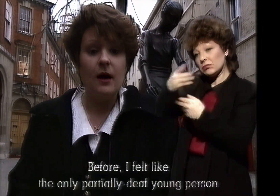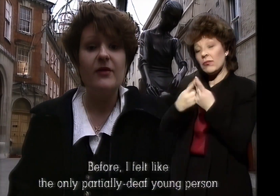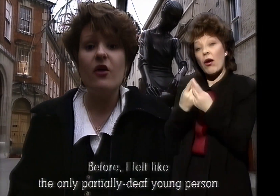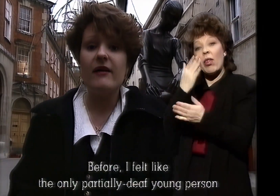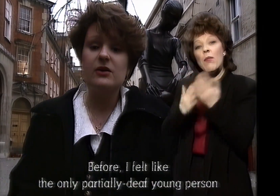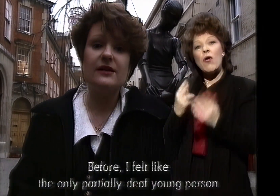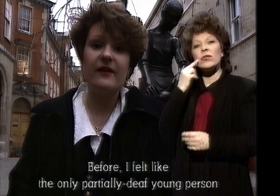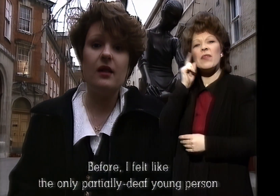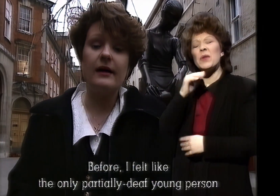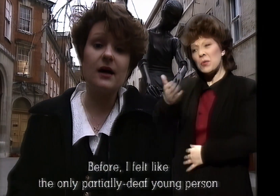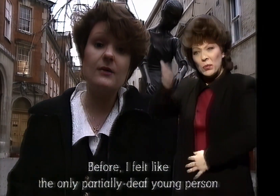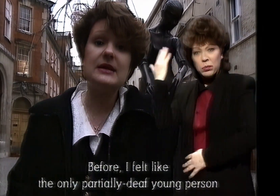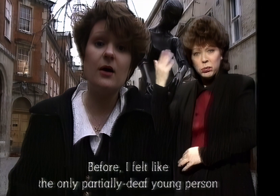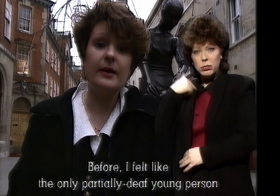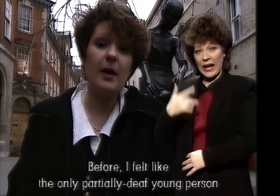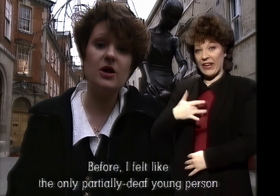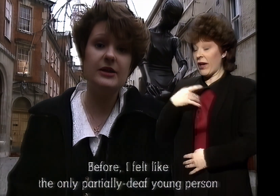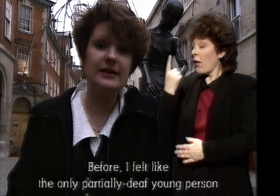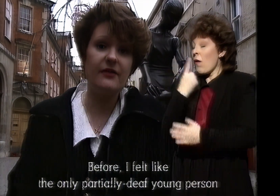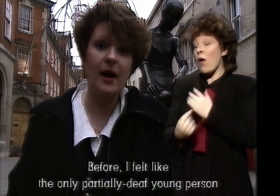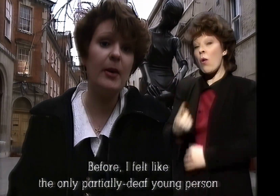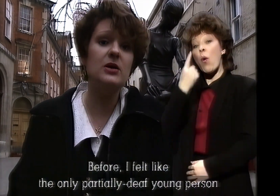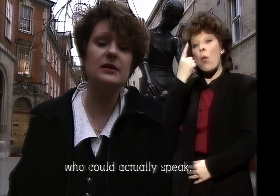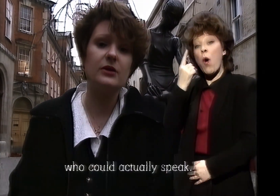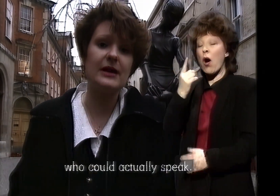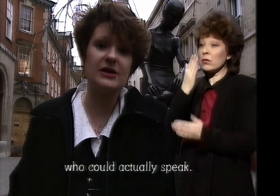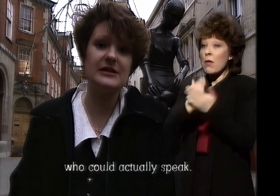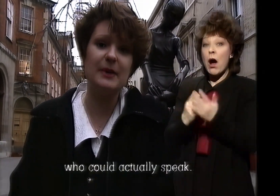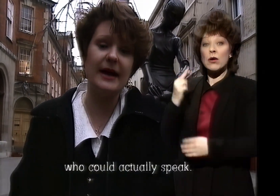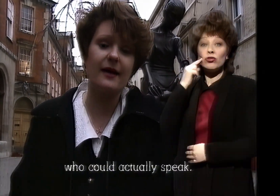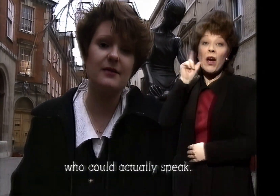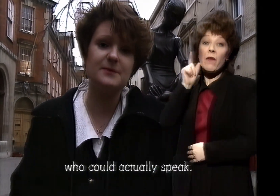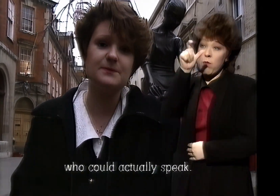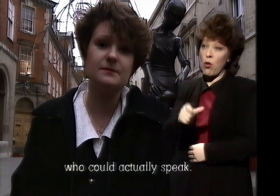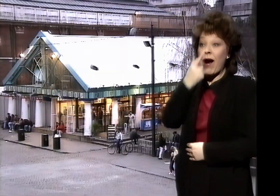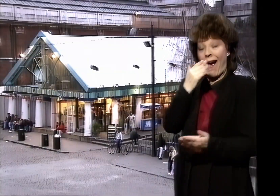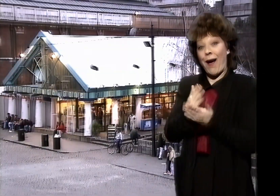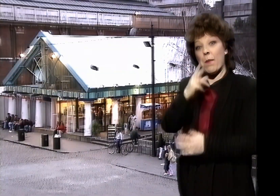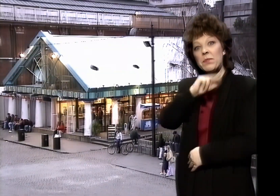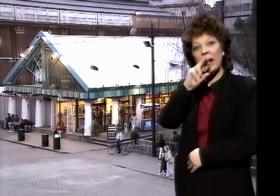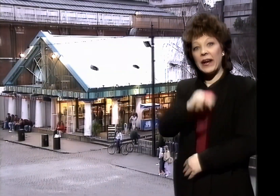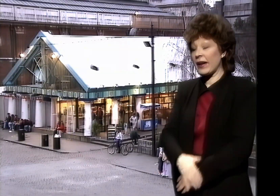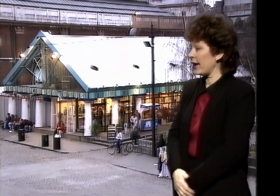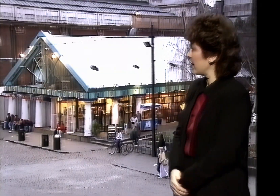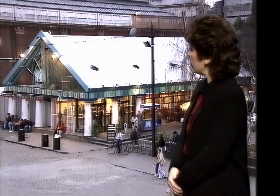Before they used to feel like I was the only partially deaf young person who could actually speak. You know it's up to you,